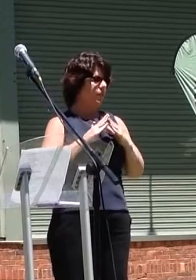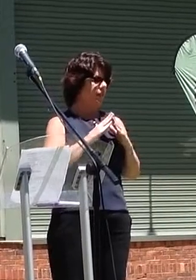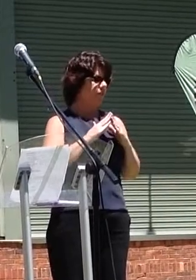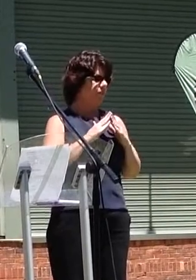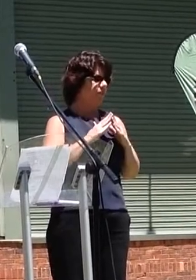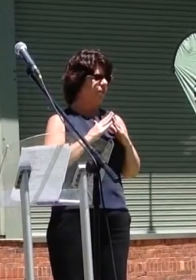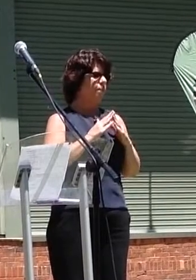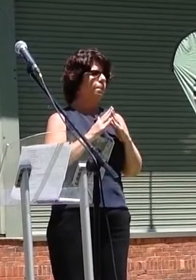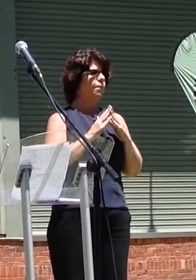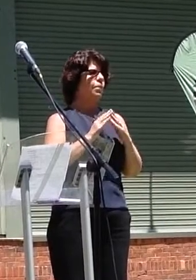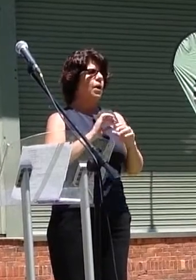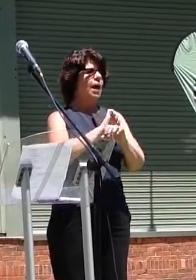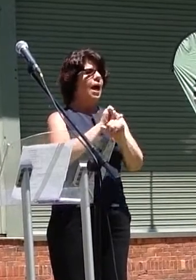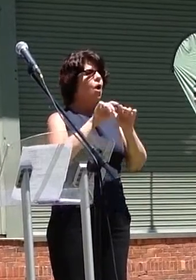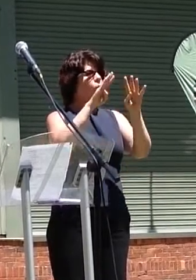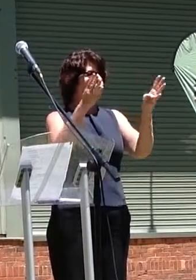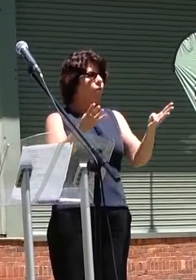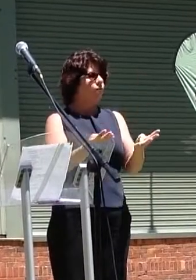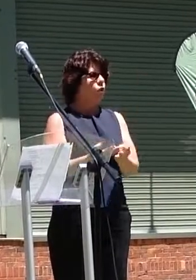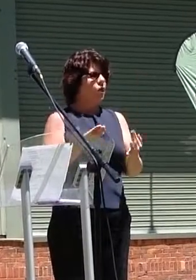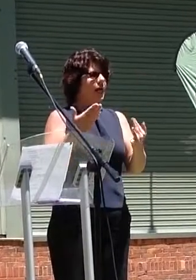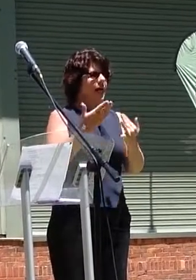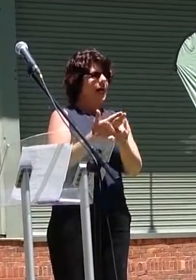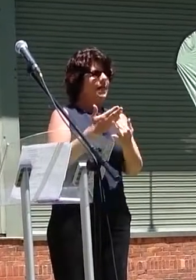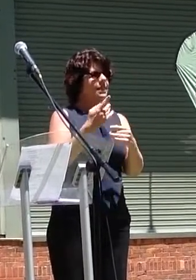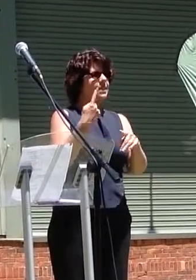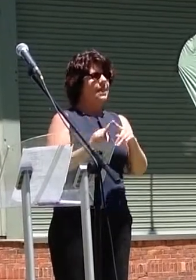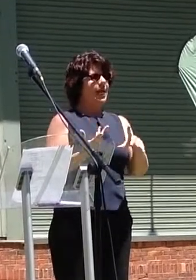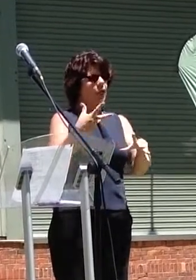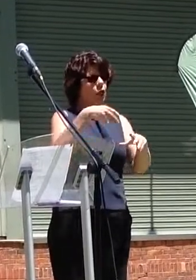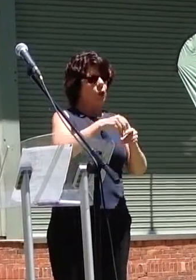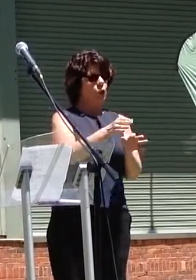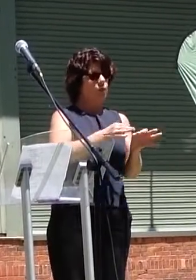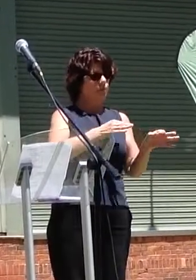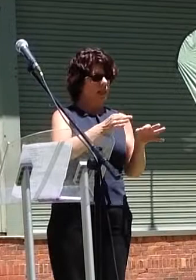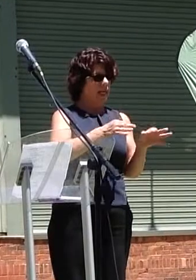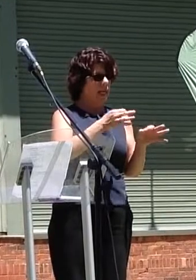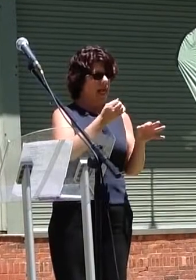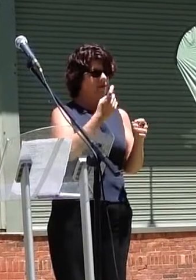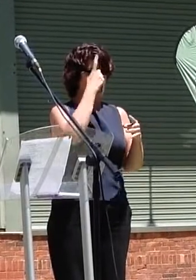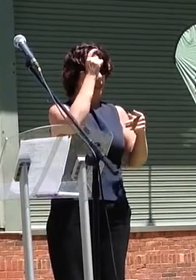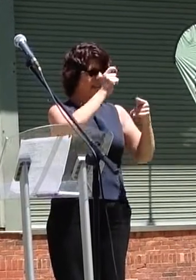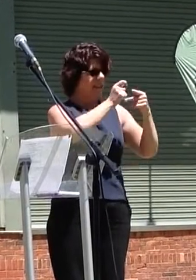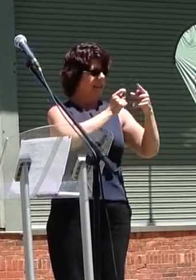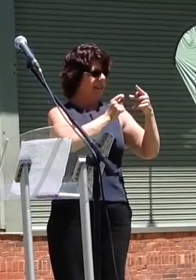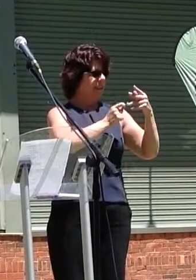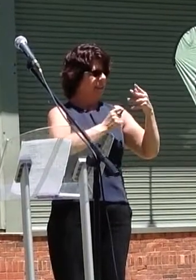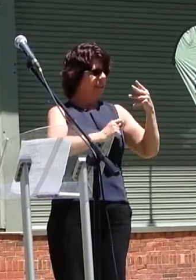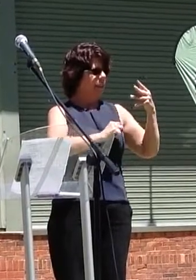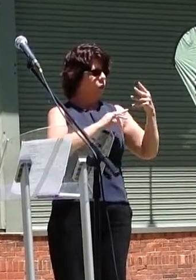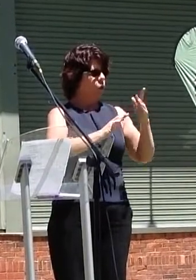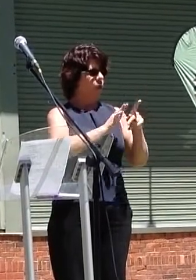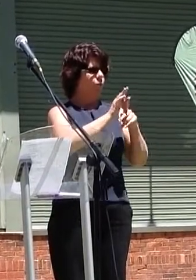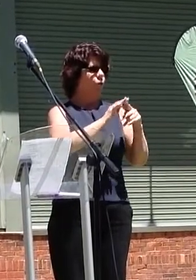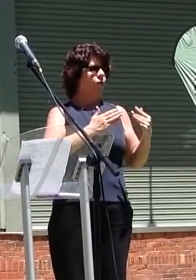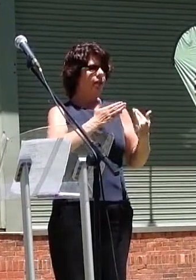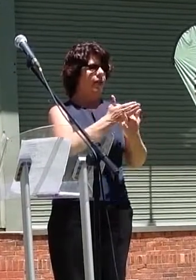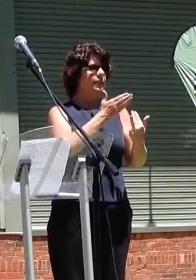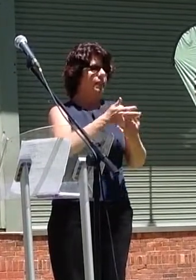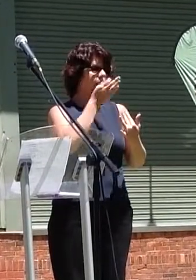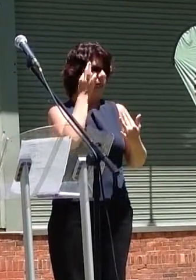Access and Inclusion Plan outlines a range of strategies and actions to improve access to council services,